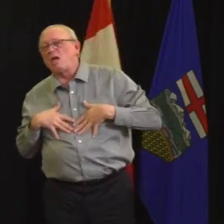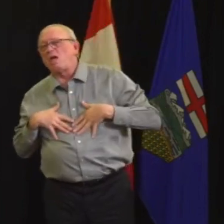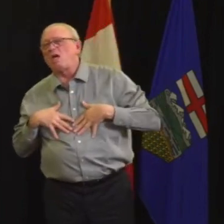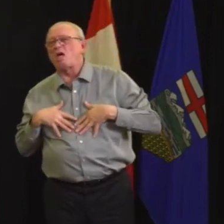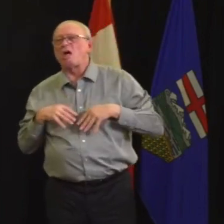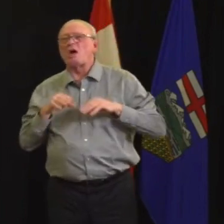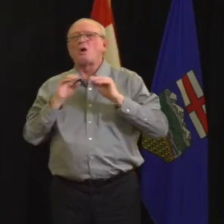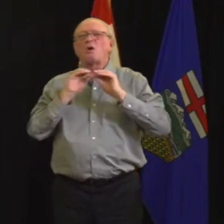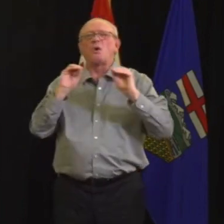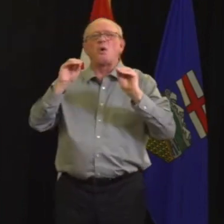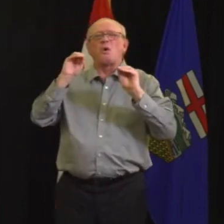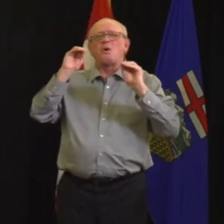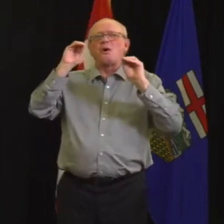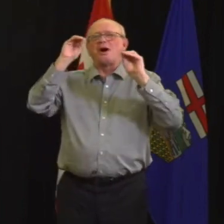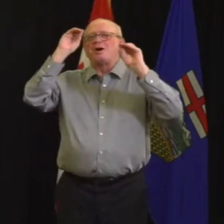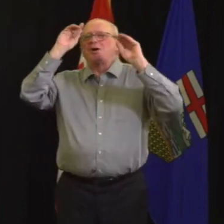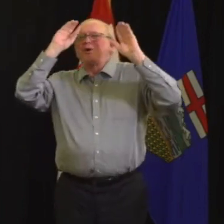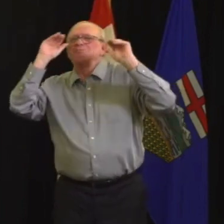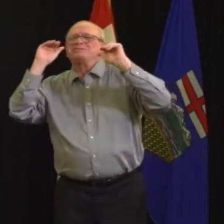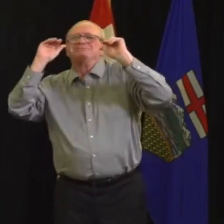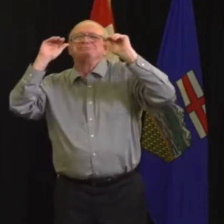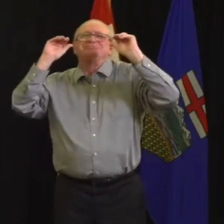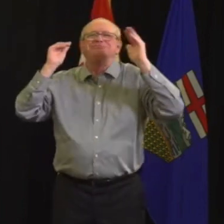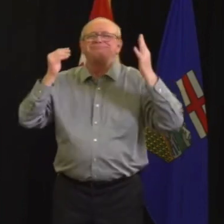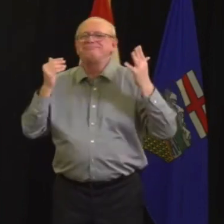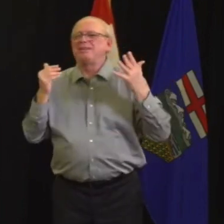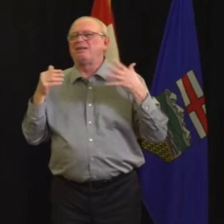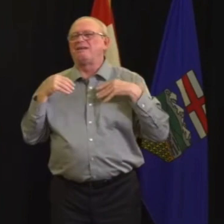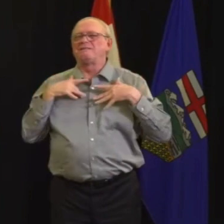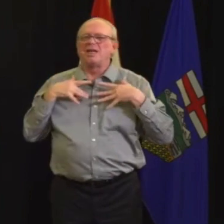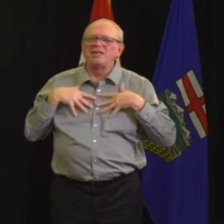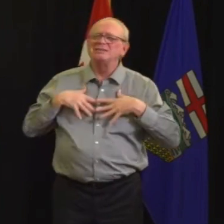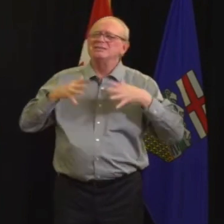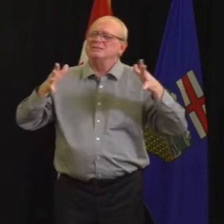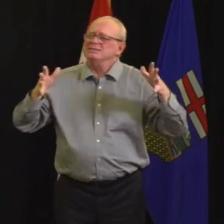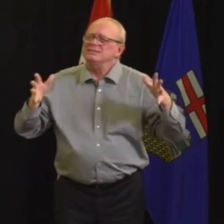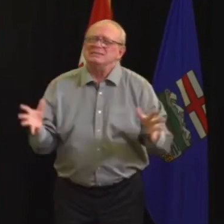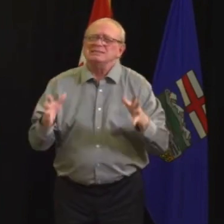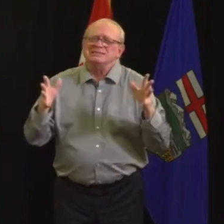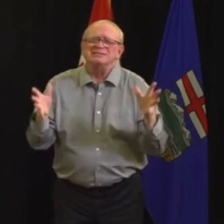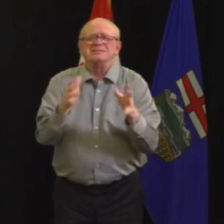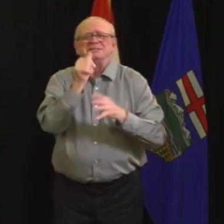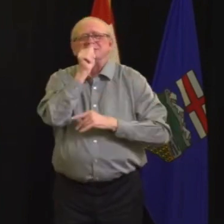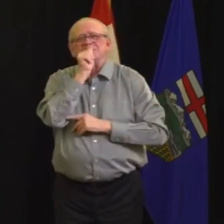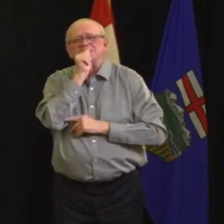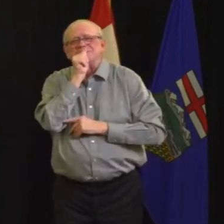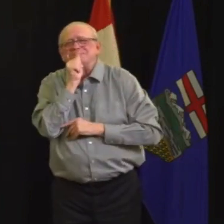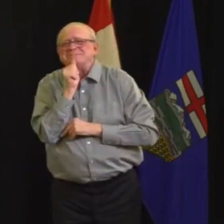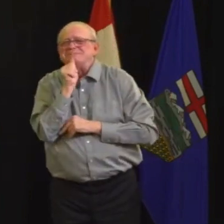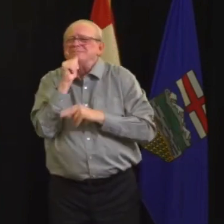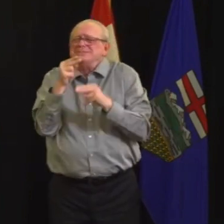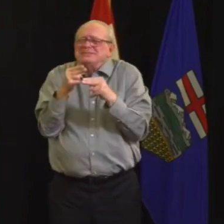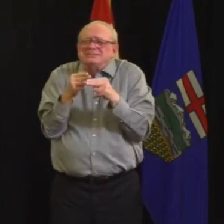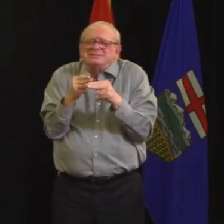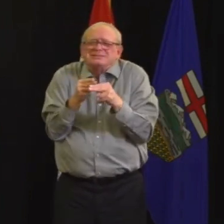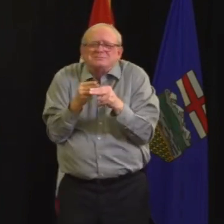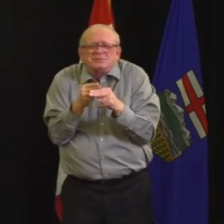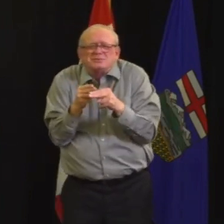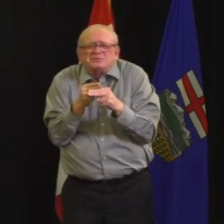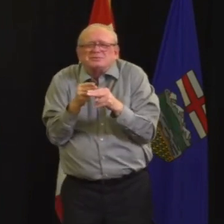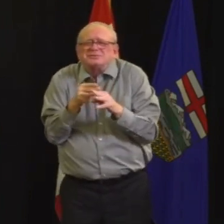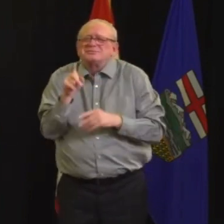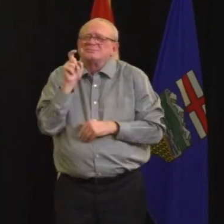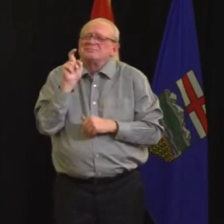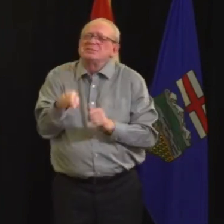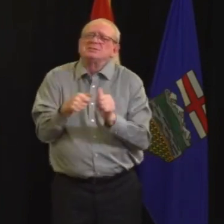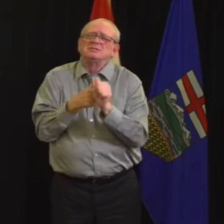particularly those who live in areas where we have seen that increased spread that are under the enhanced measures. We want to encourage all Albertans to go